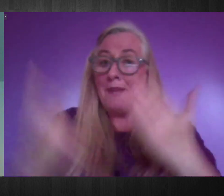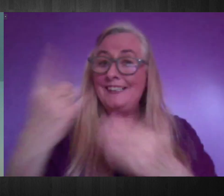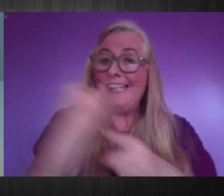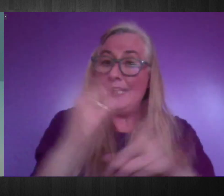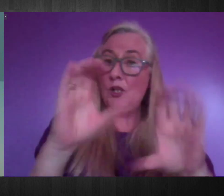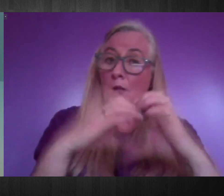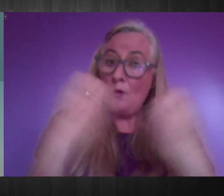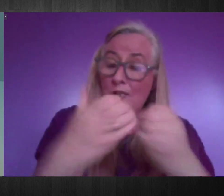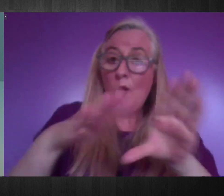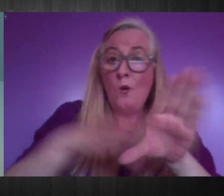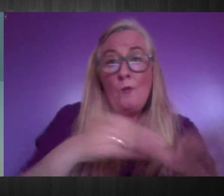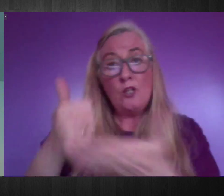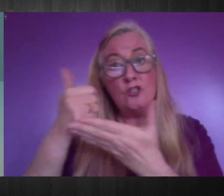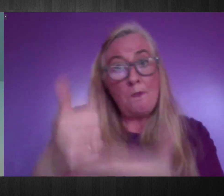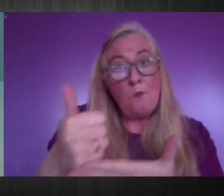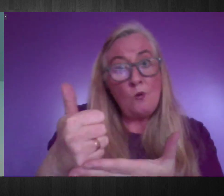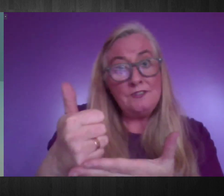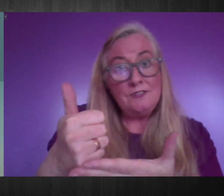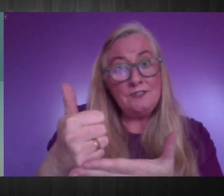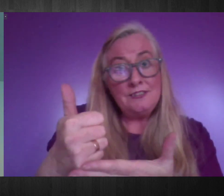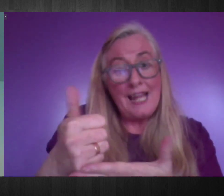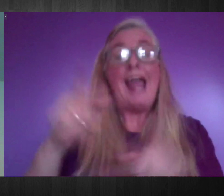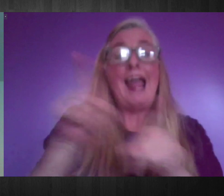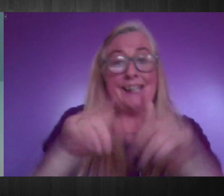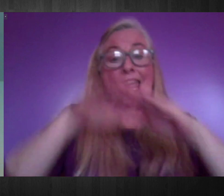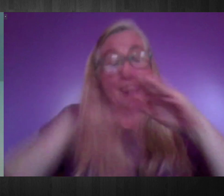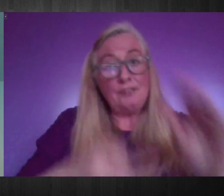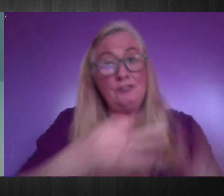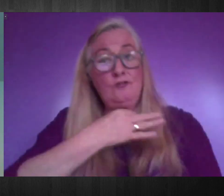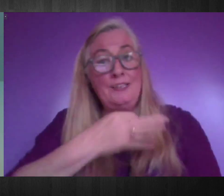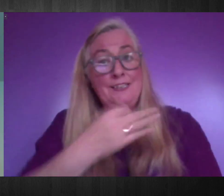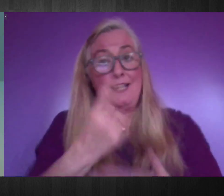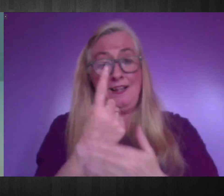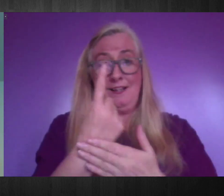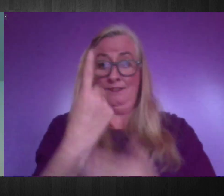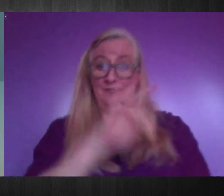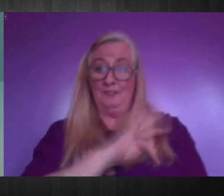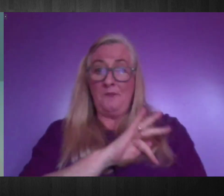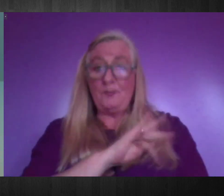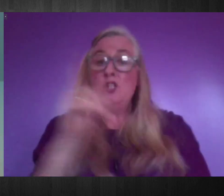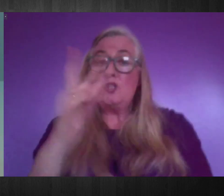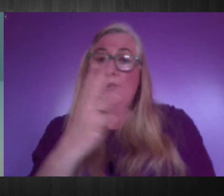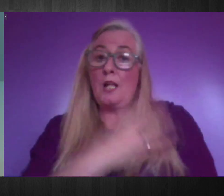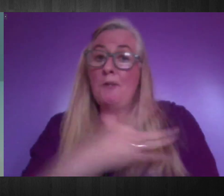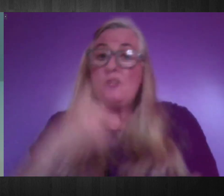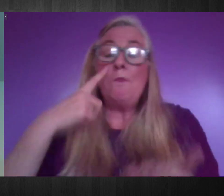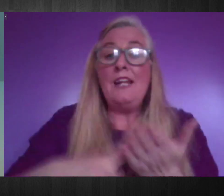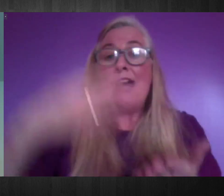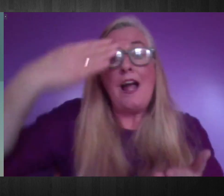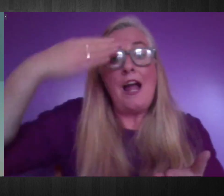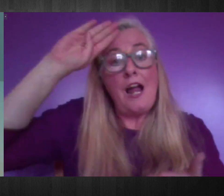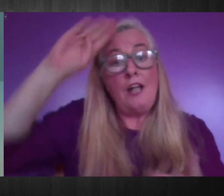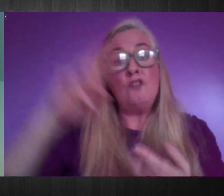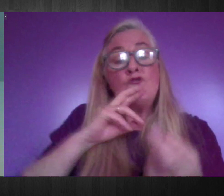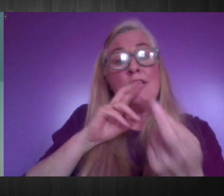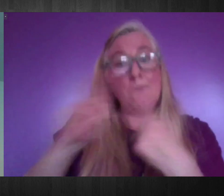supports and measures to mitigate the risks of isolation. The Commission believes Ireland's response to COVID-19 recovery